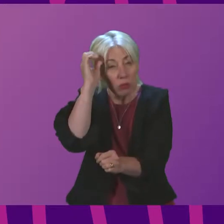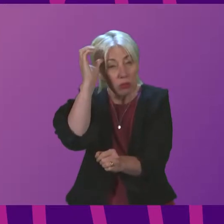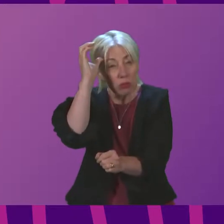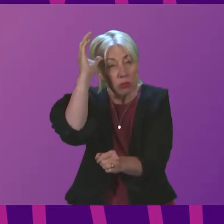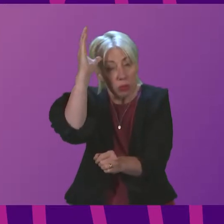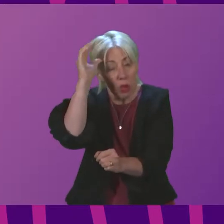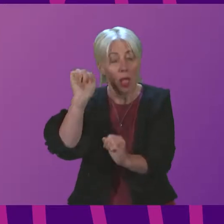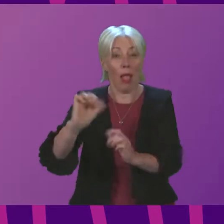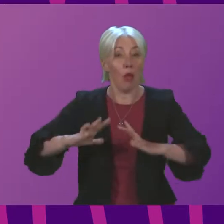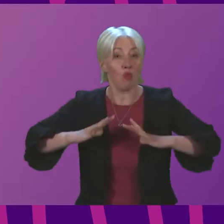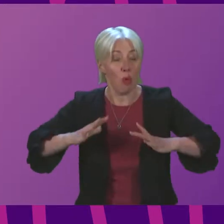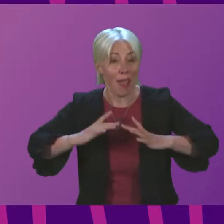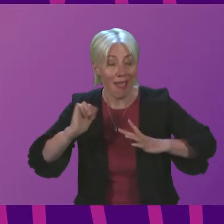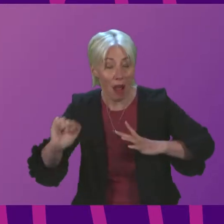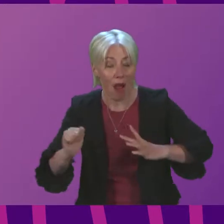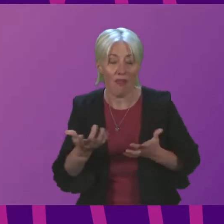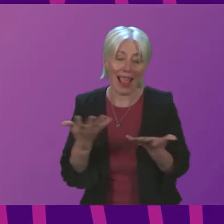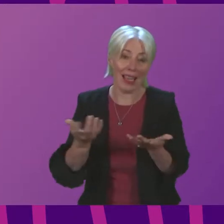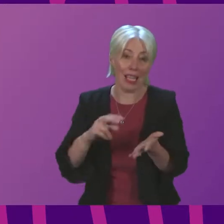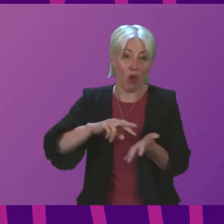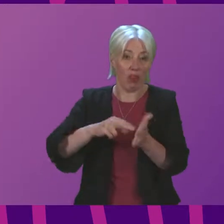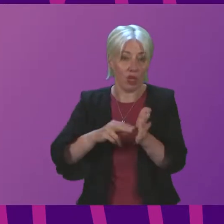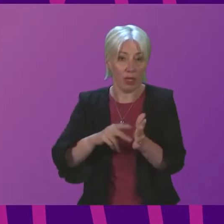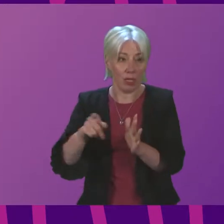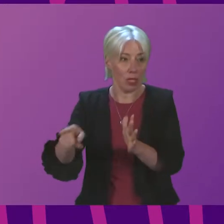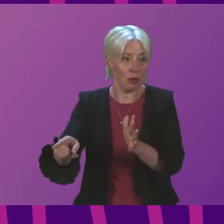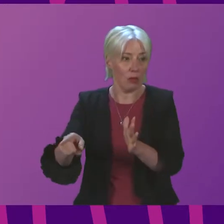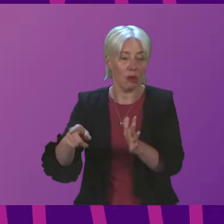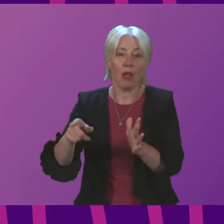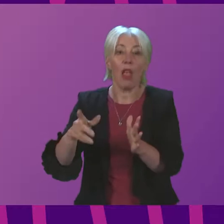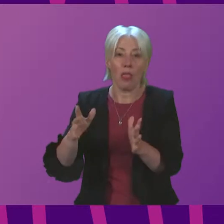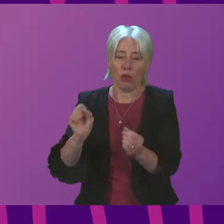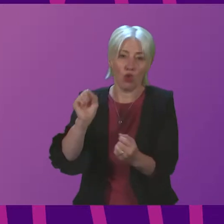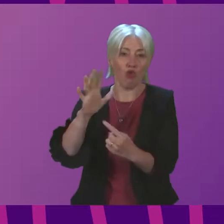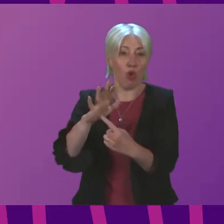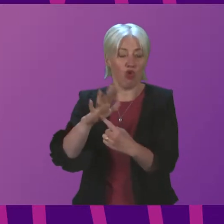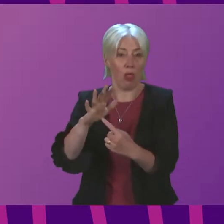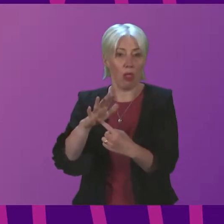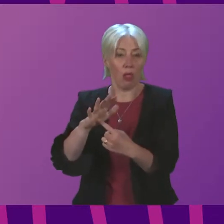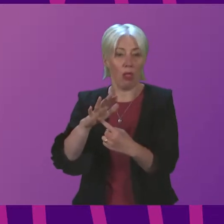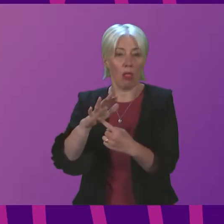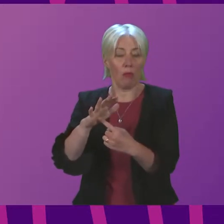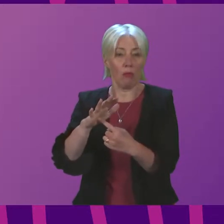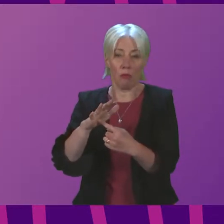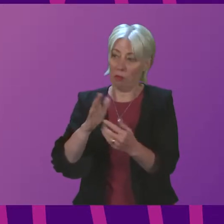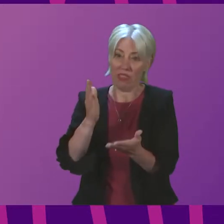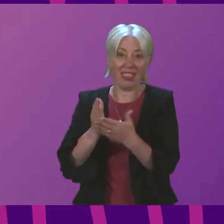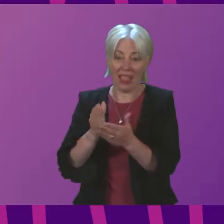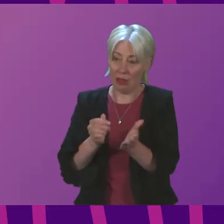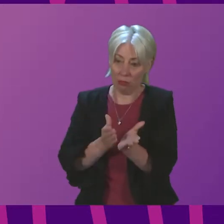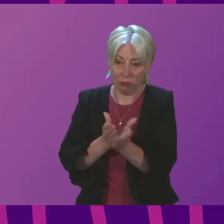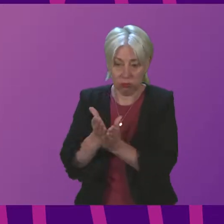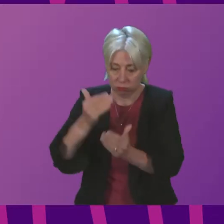preparation of the resilience arrangements and it is crucial that that is able to be followed through and activated